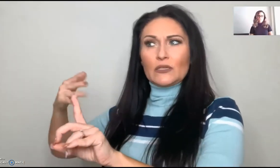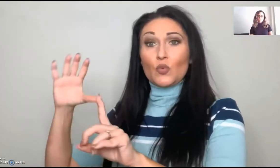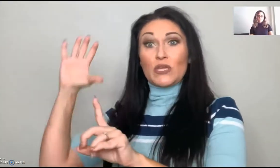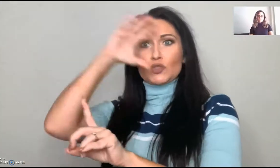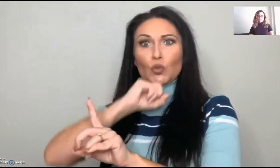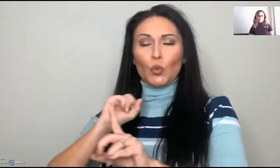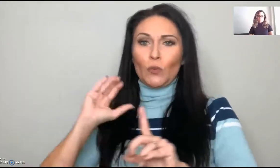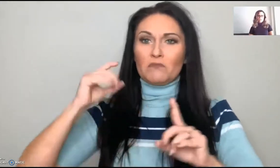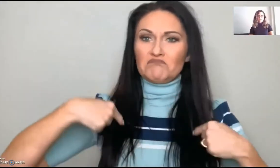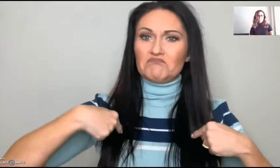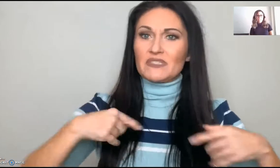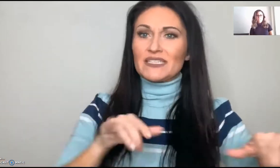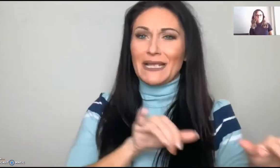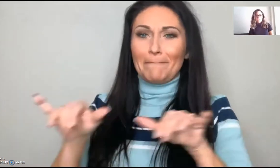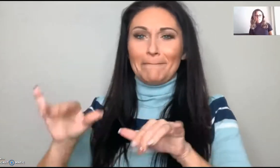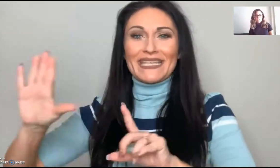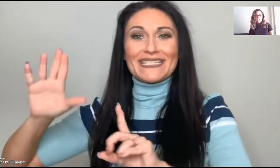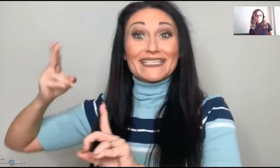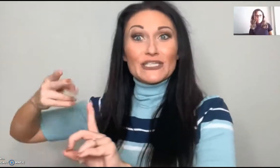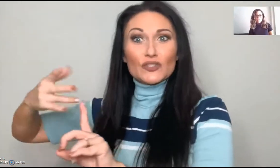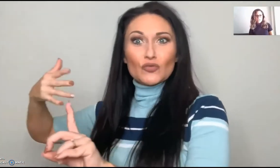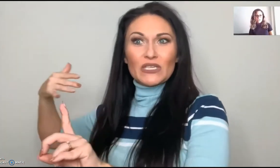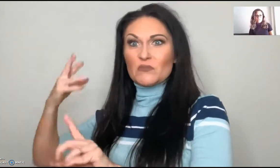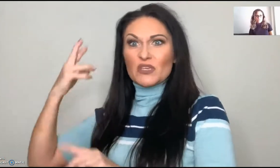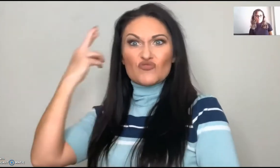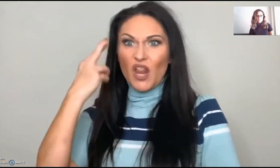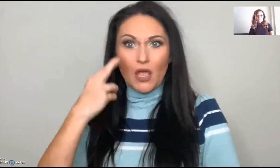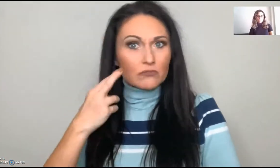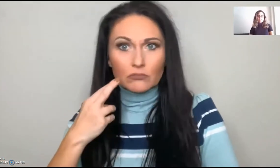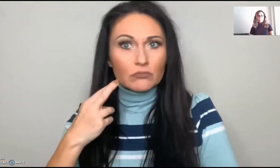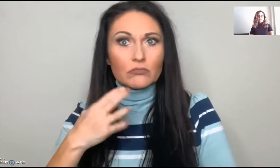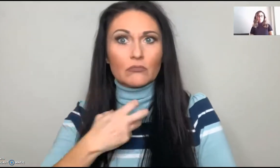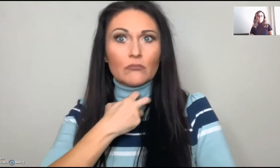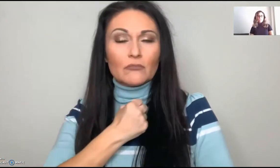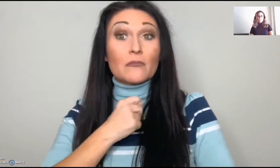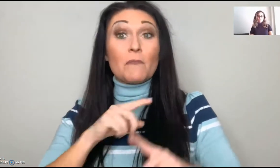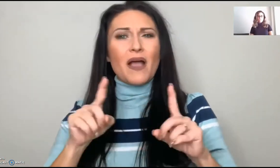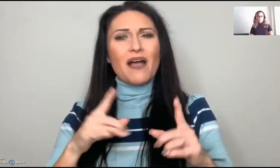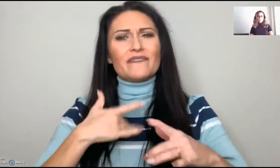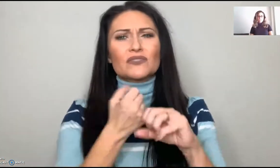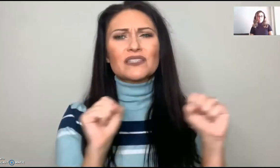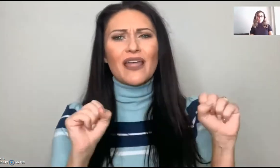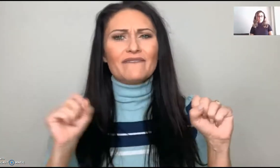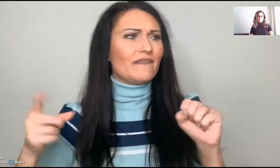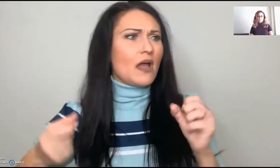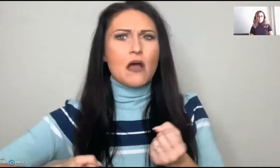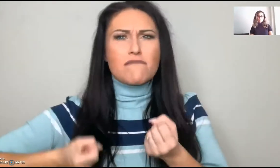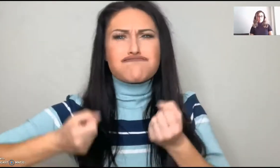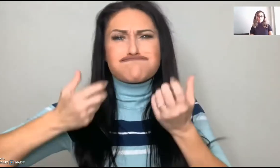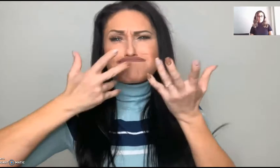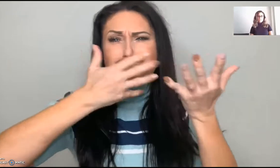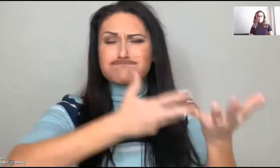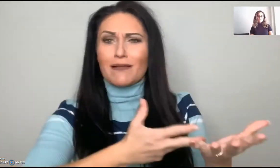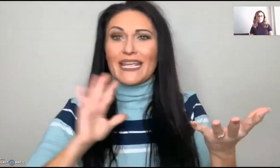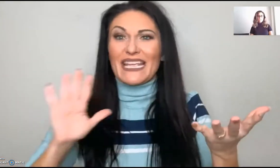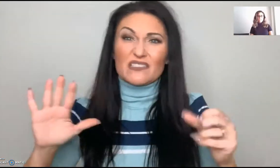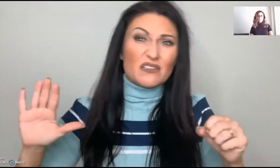from his past and he assumed that we had the same history. We didn't realize that, but he felt safe